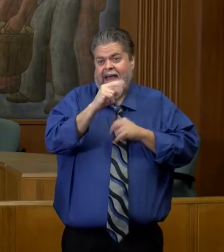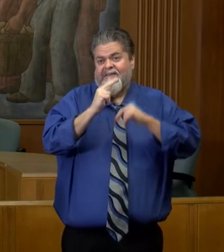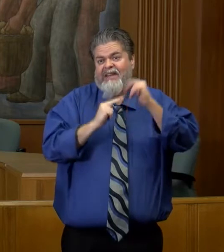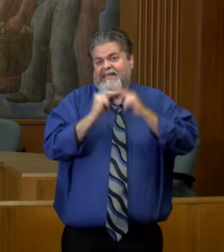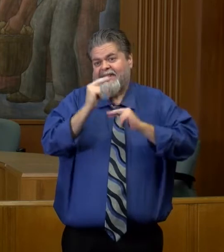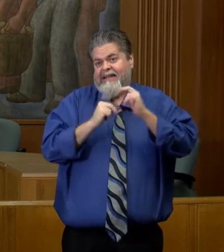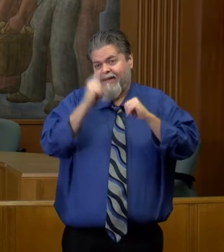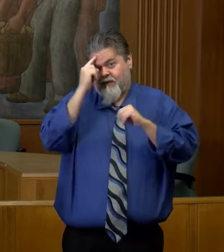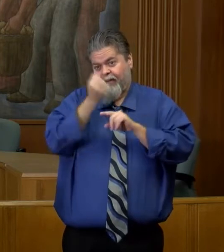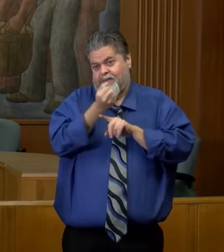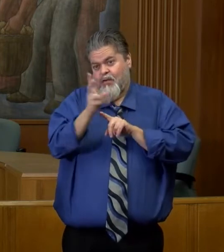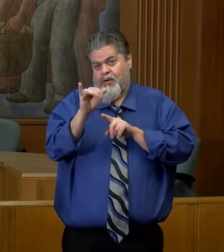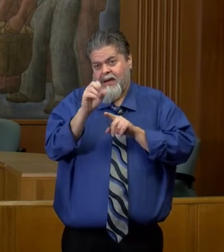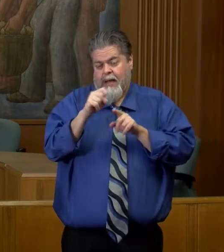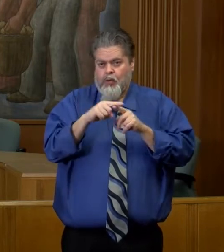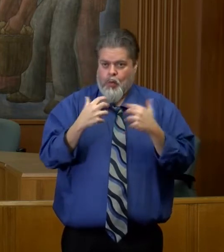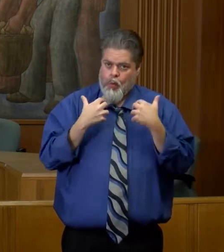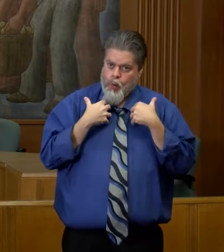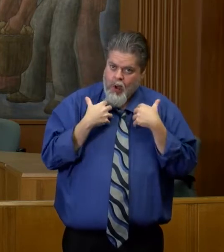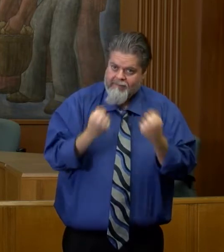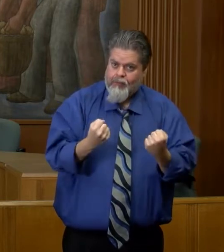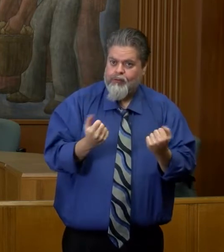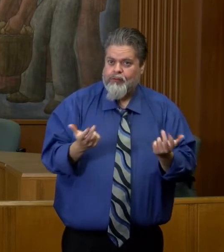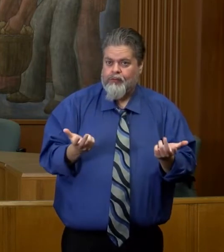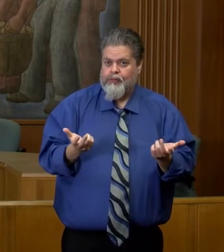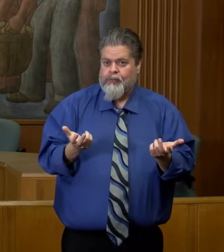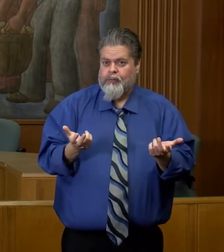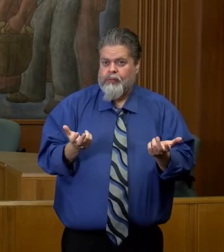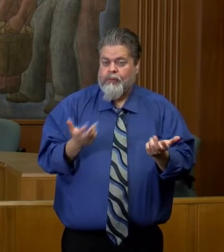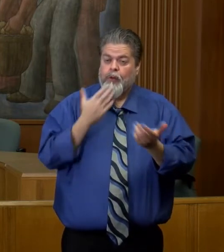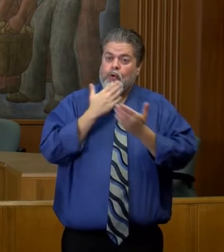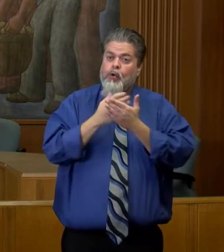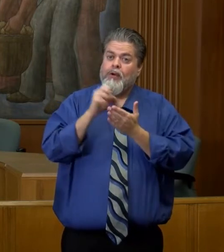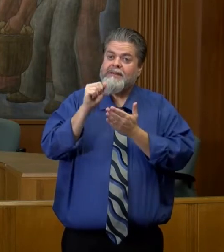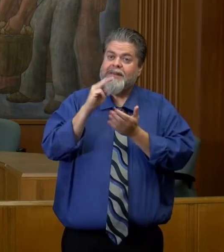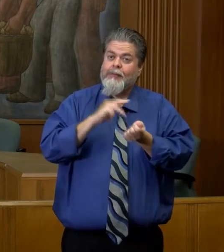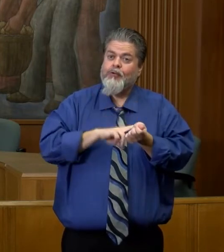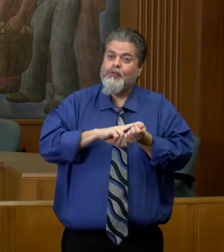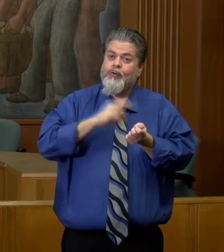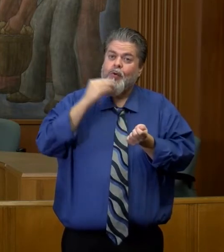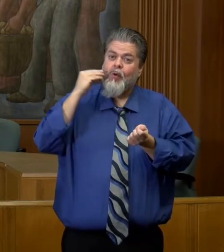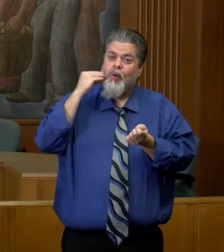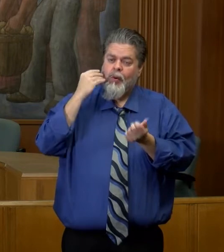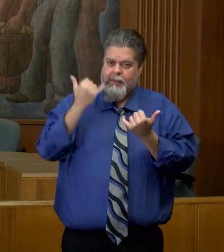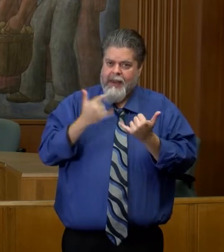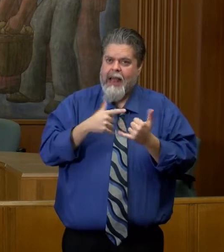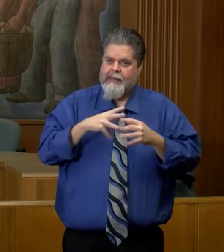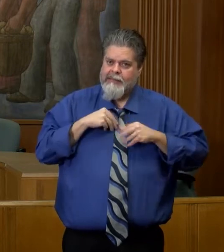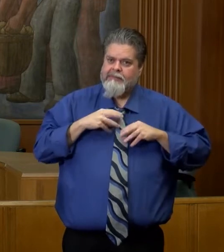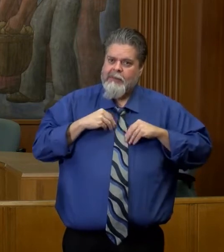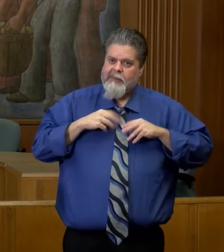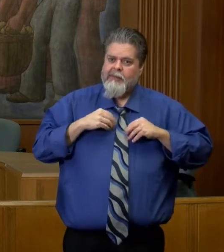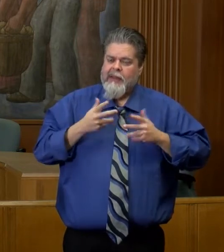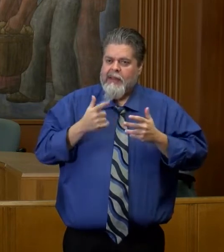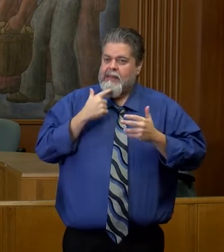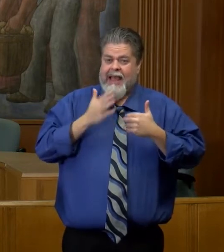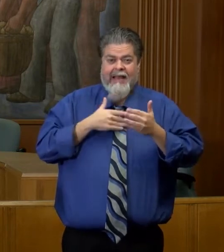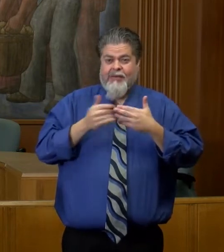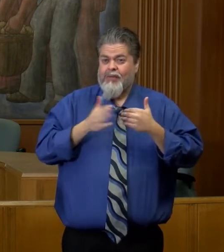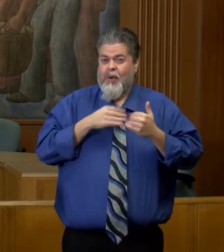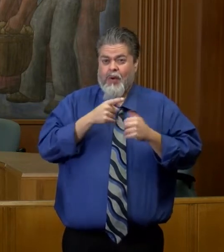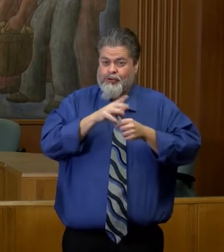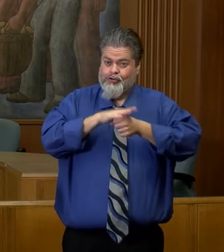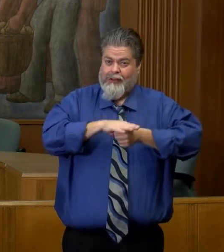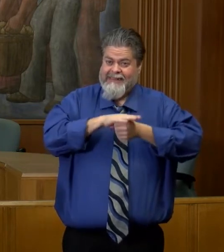for a couple of days as they recover. Our Good Sam facilities stepping up to say, even though we're stressed